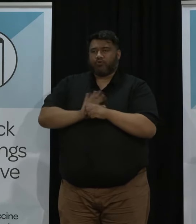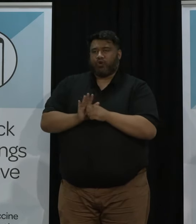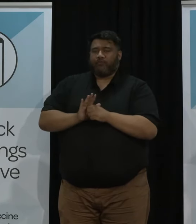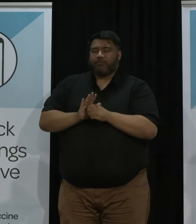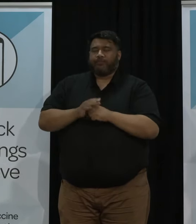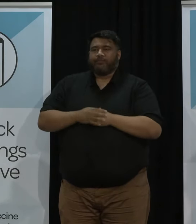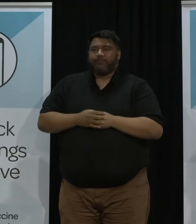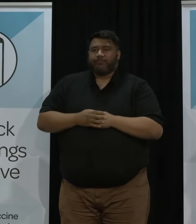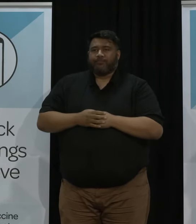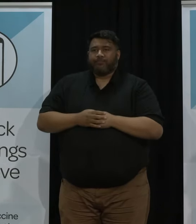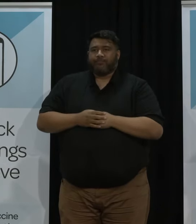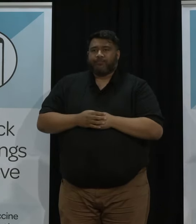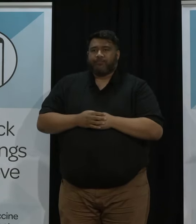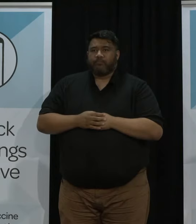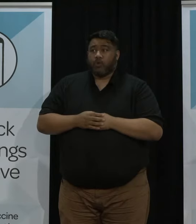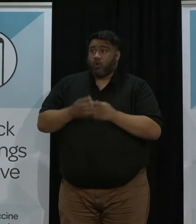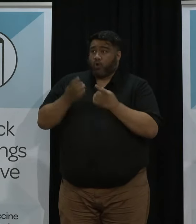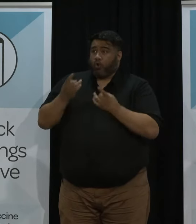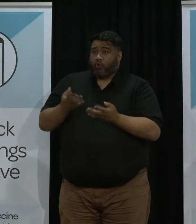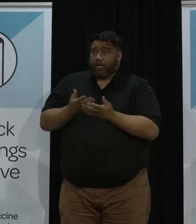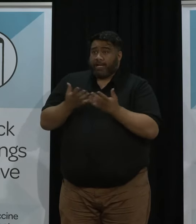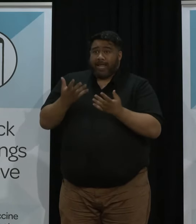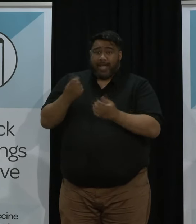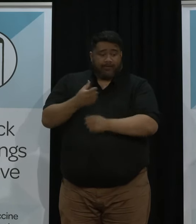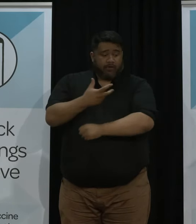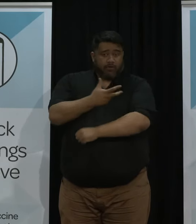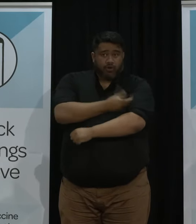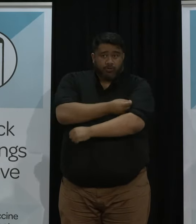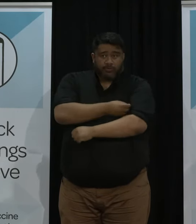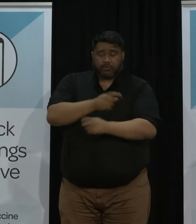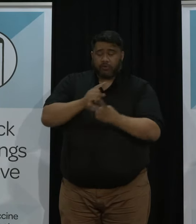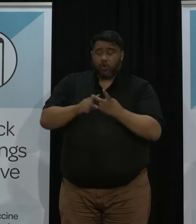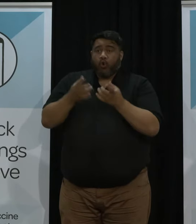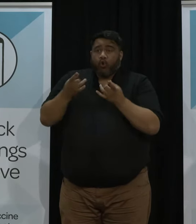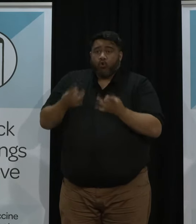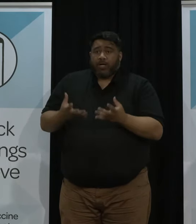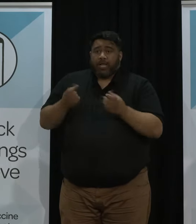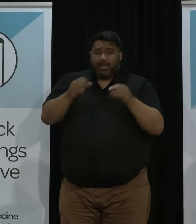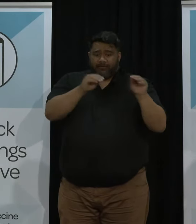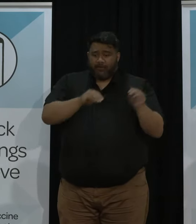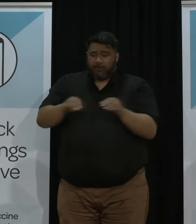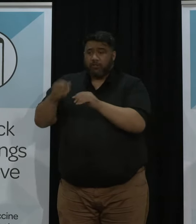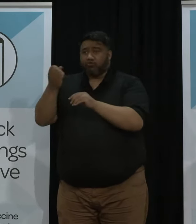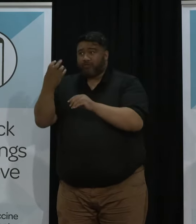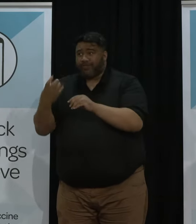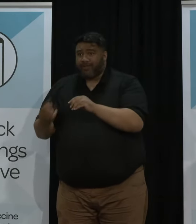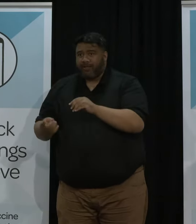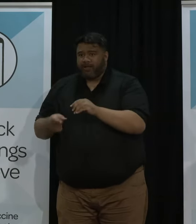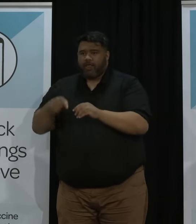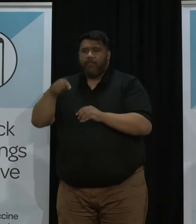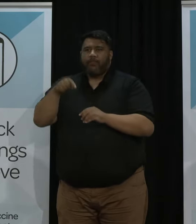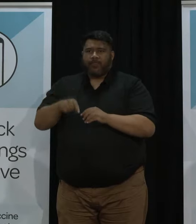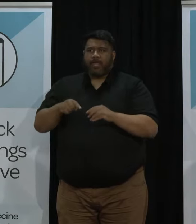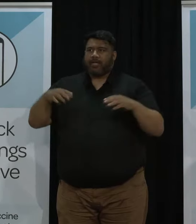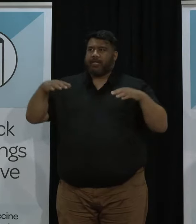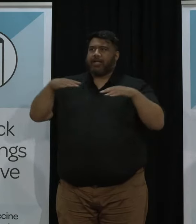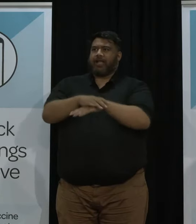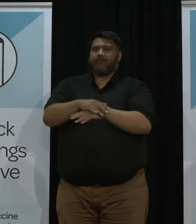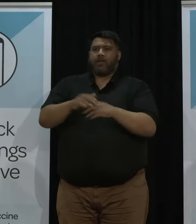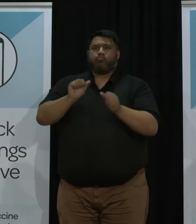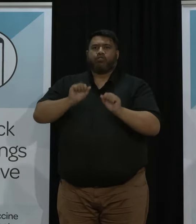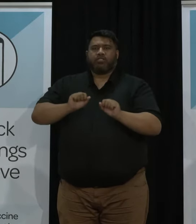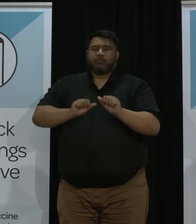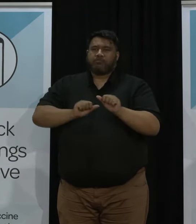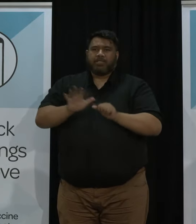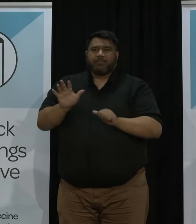place through vaccination and safety nets built into the traffic light system is still the very best protection we can offer We don't want to wait till people are un